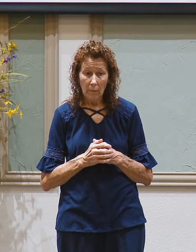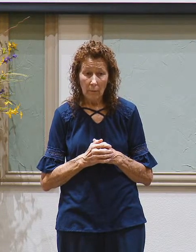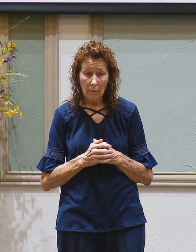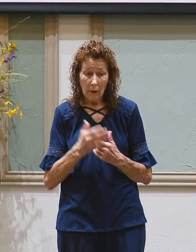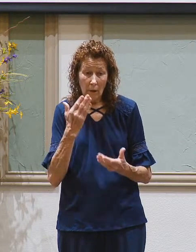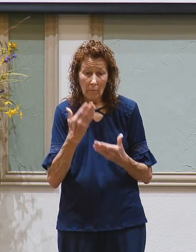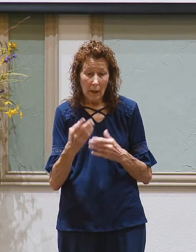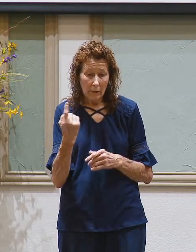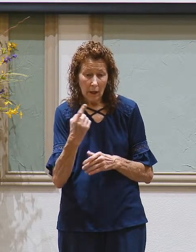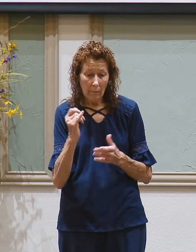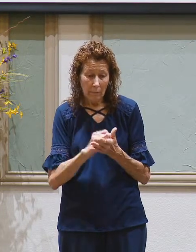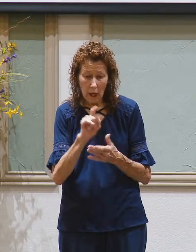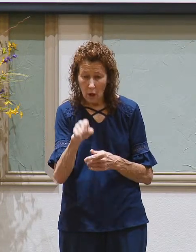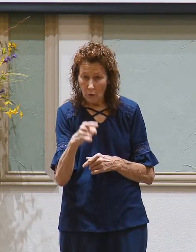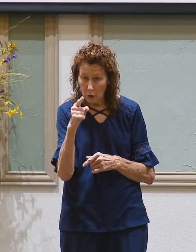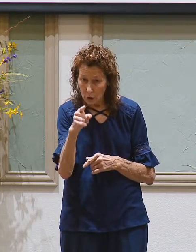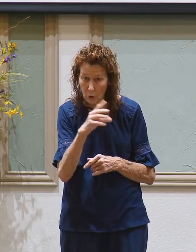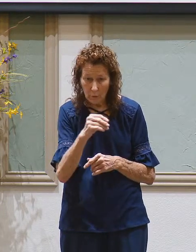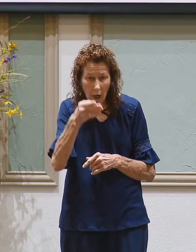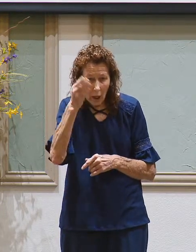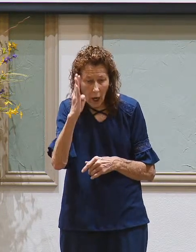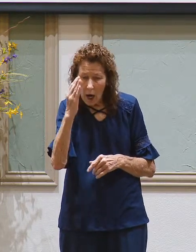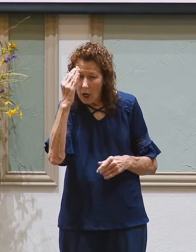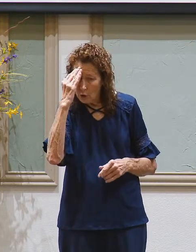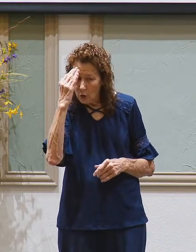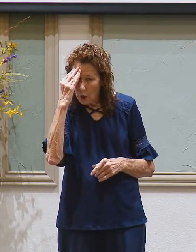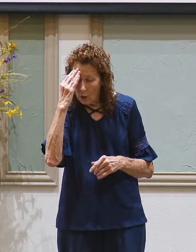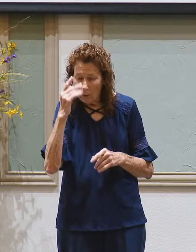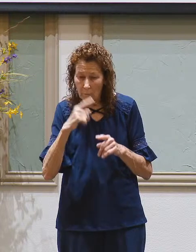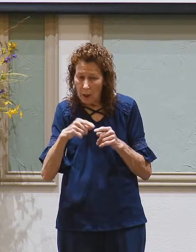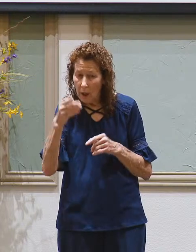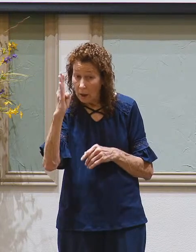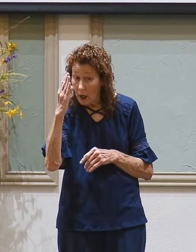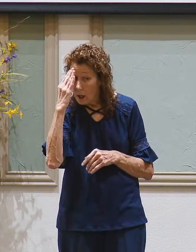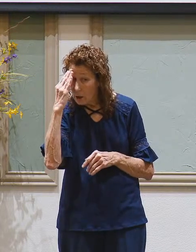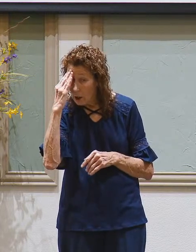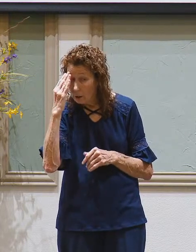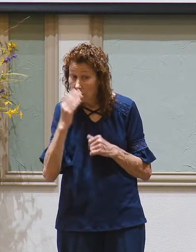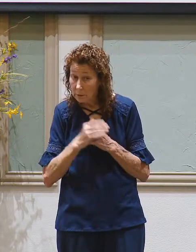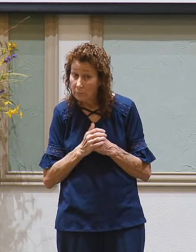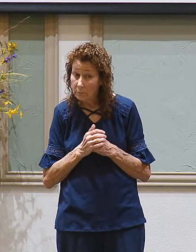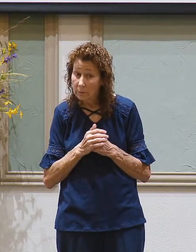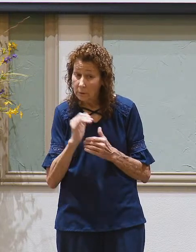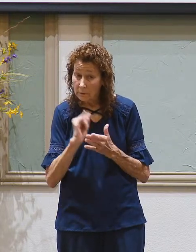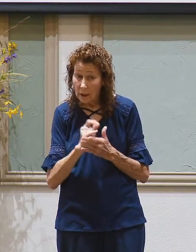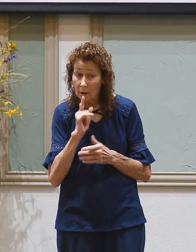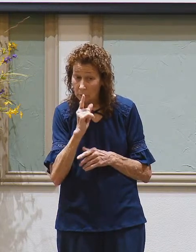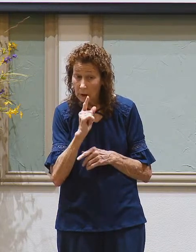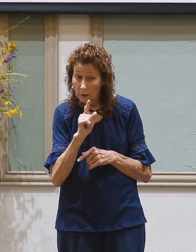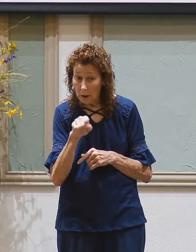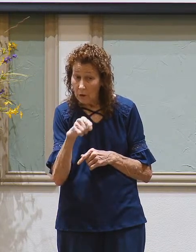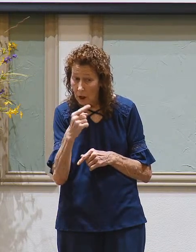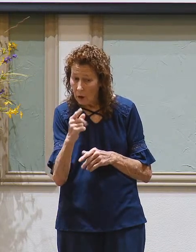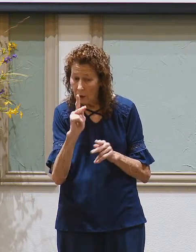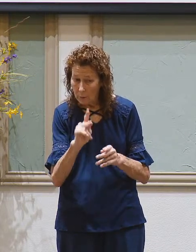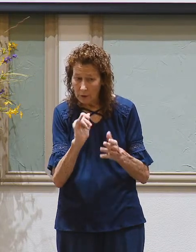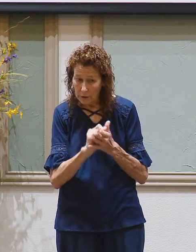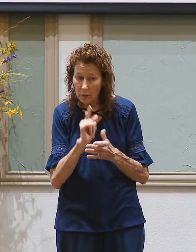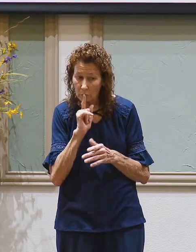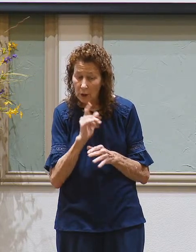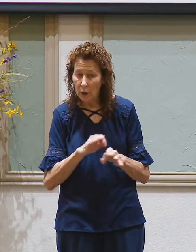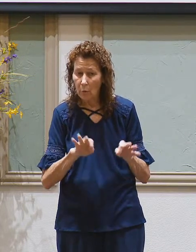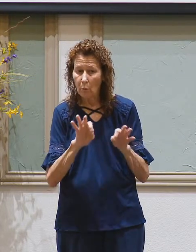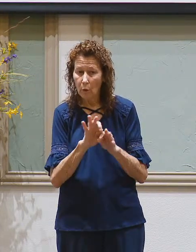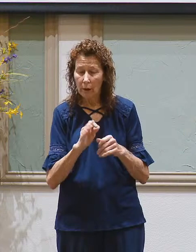Maybe it's something that only you and God know about, but if God knows, well, that's really the only person that matters.